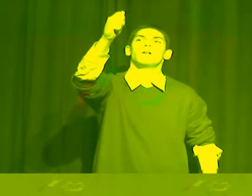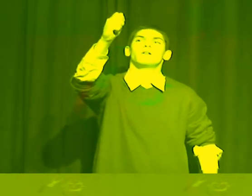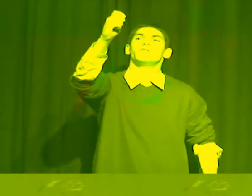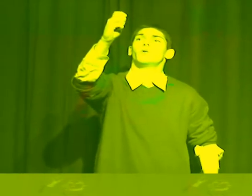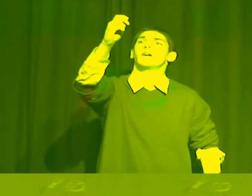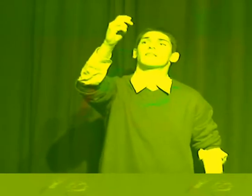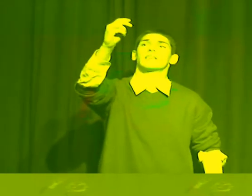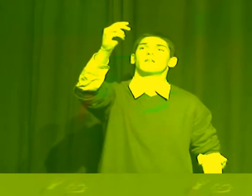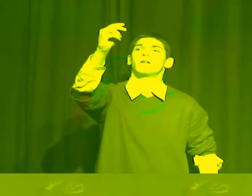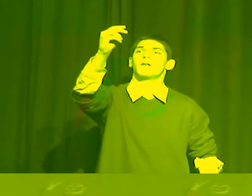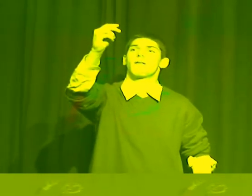Donuts.